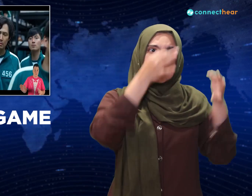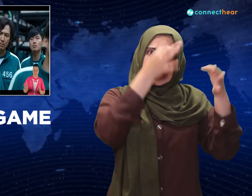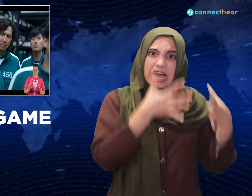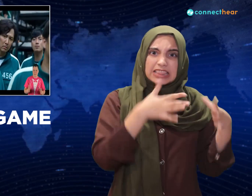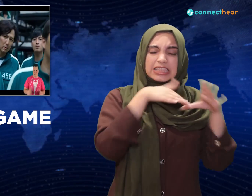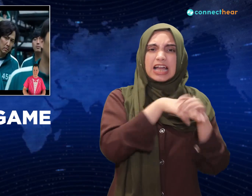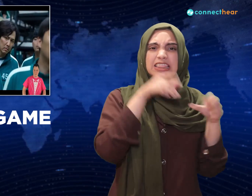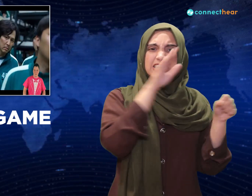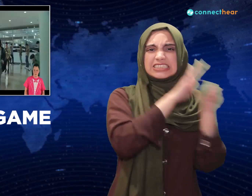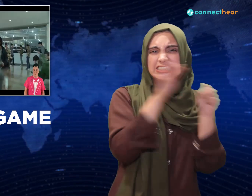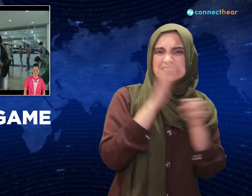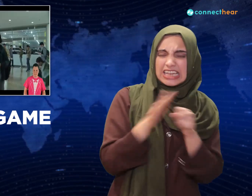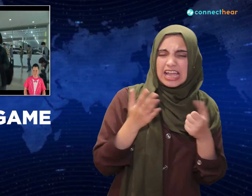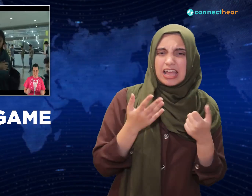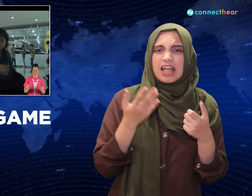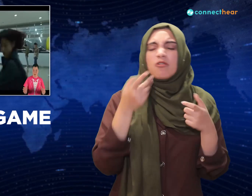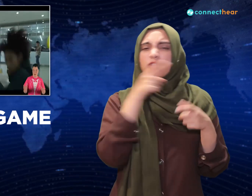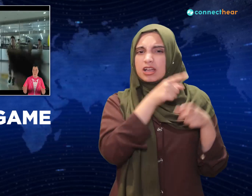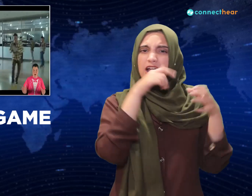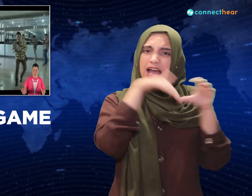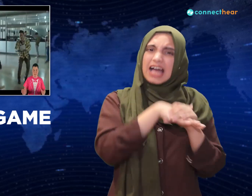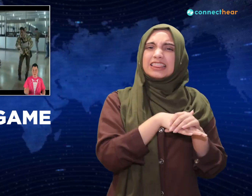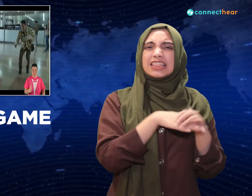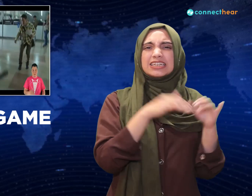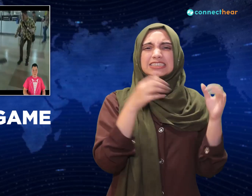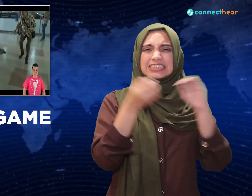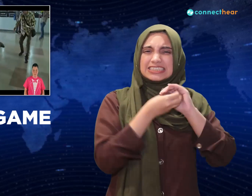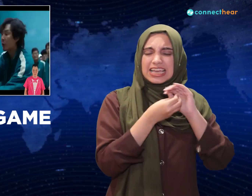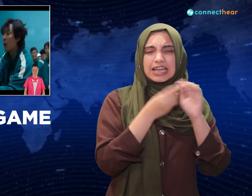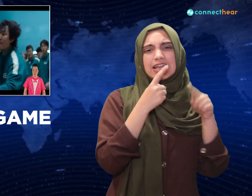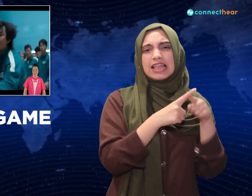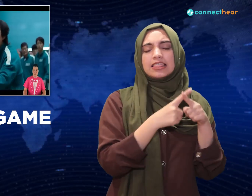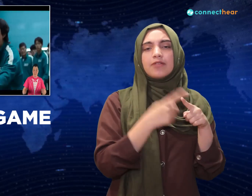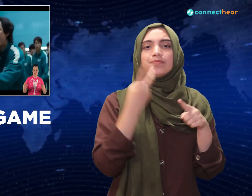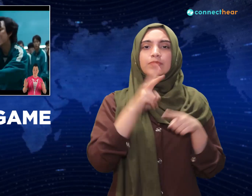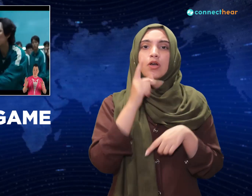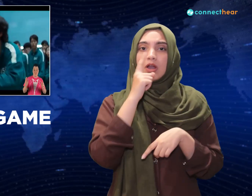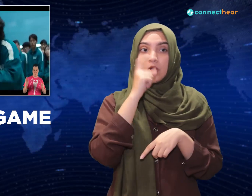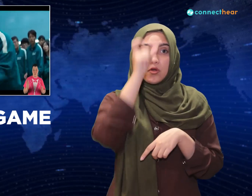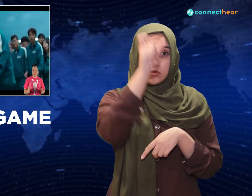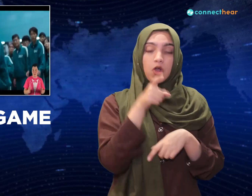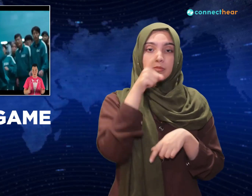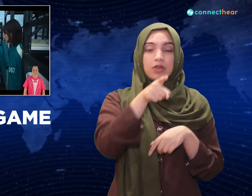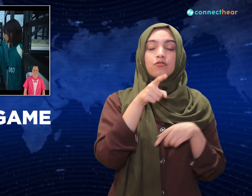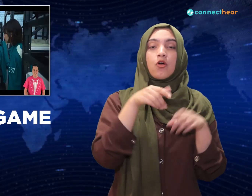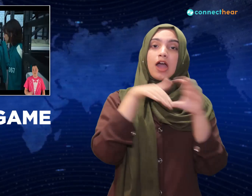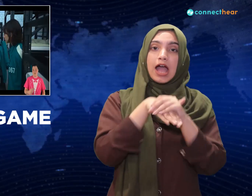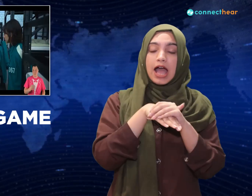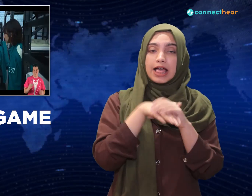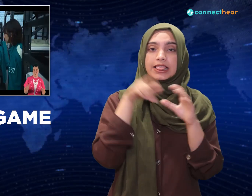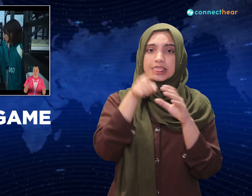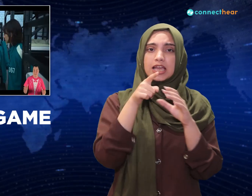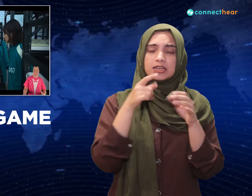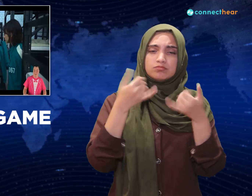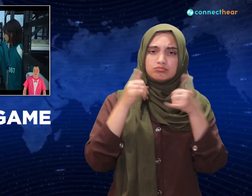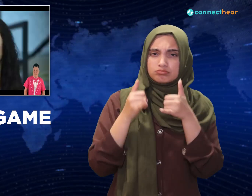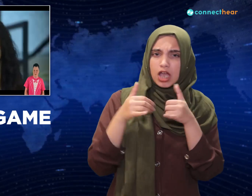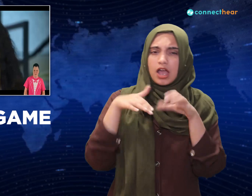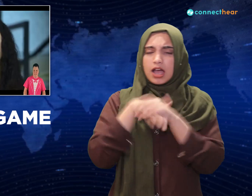recognizes her because she pickpocketed him earlier, so he's got beef with her too. There's also this crazy girl who is